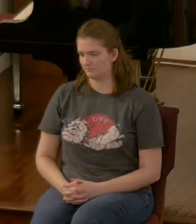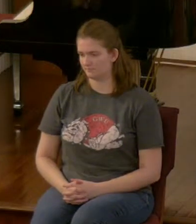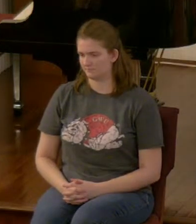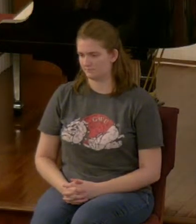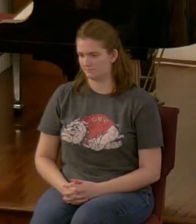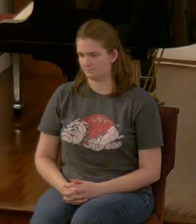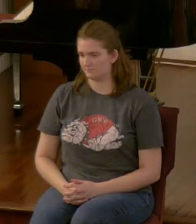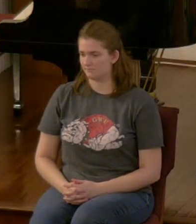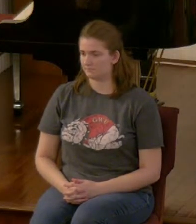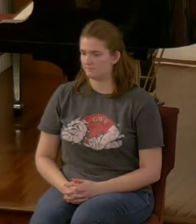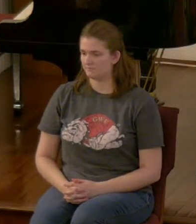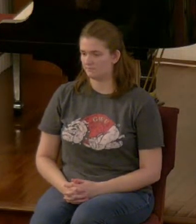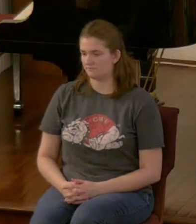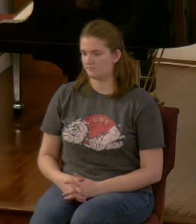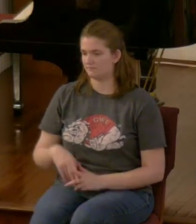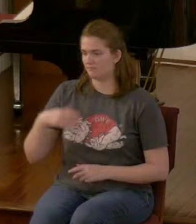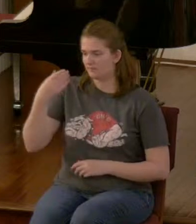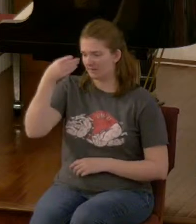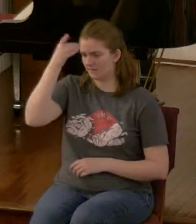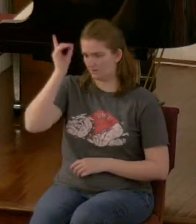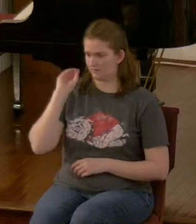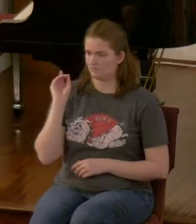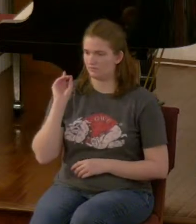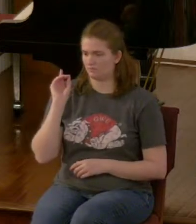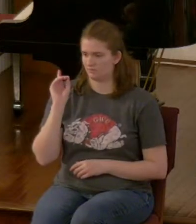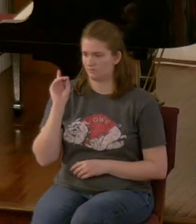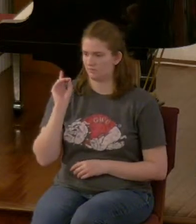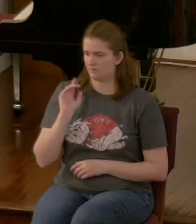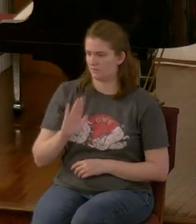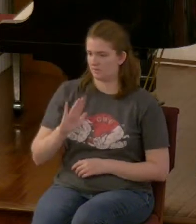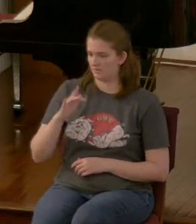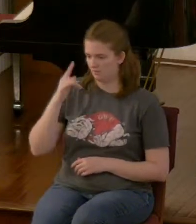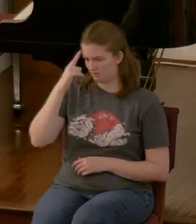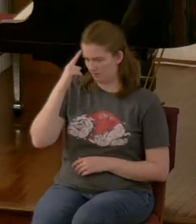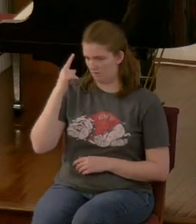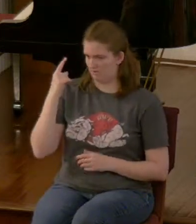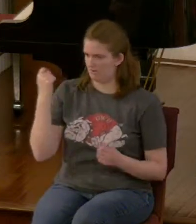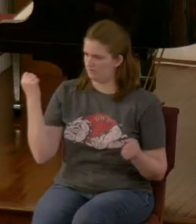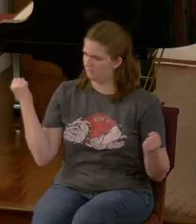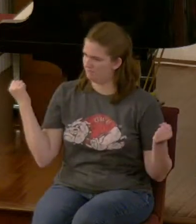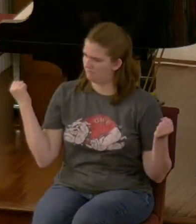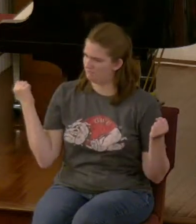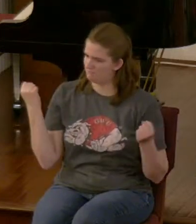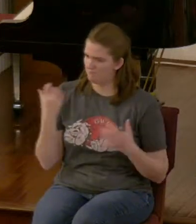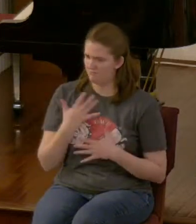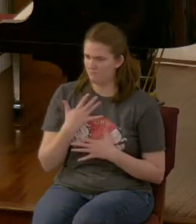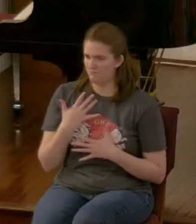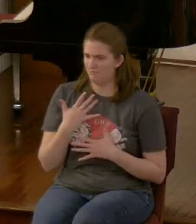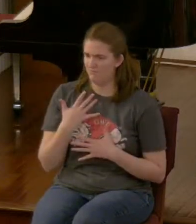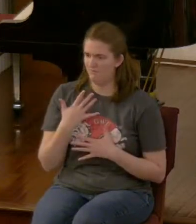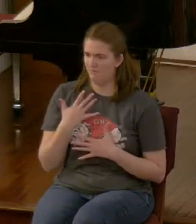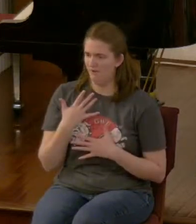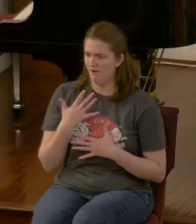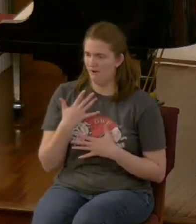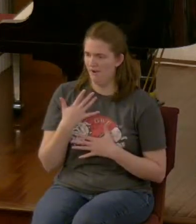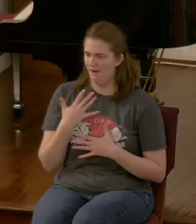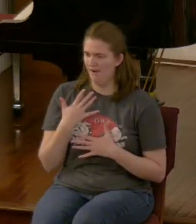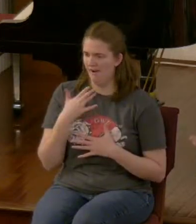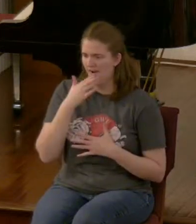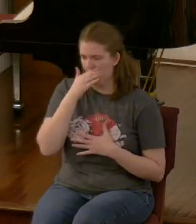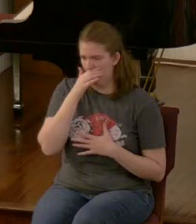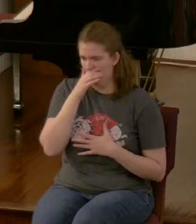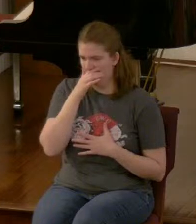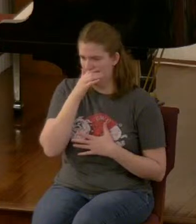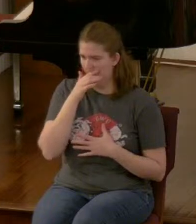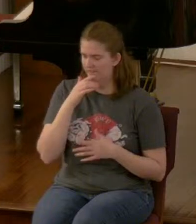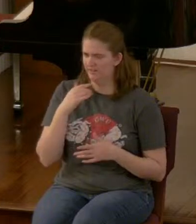it says my thoughts were greatly alarming me there is a lot of stuff in here that that because nowhere does it say when this was